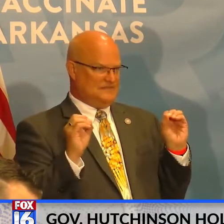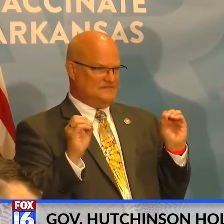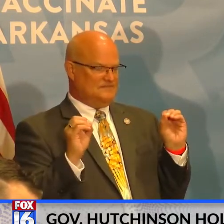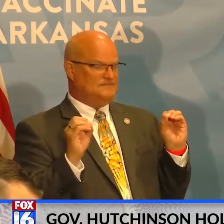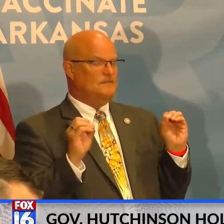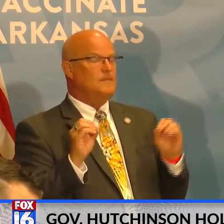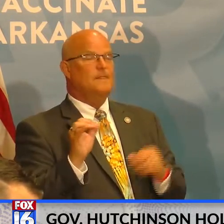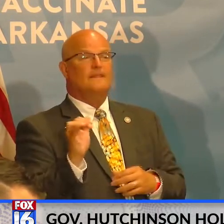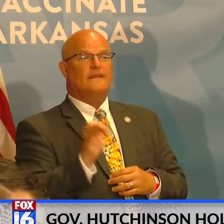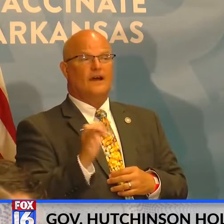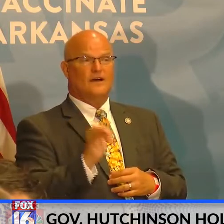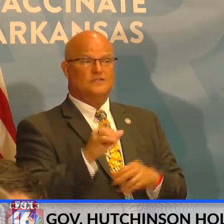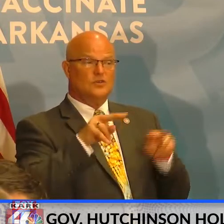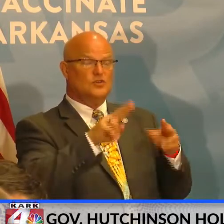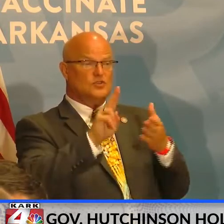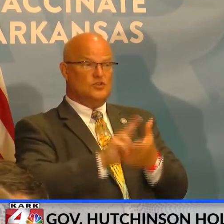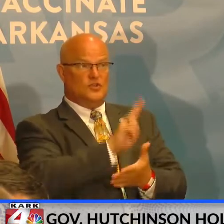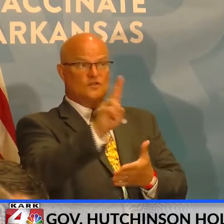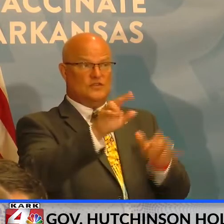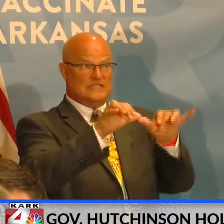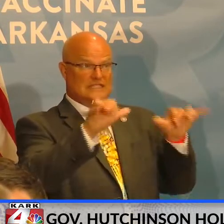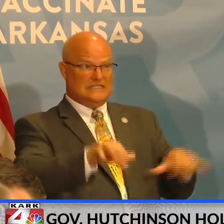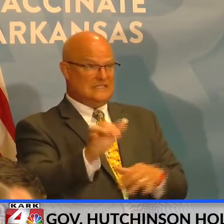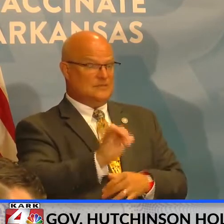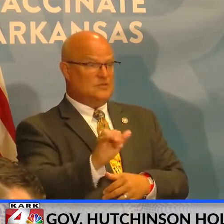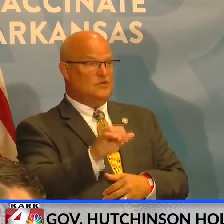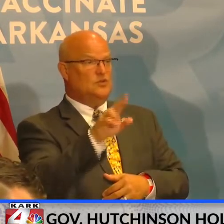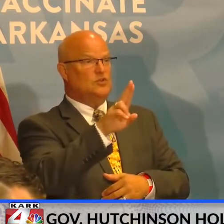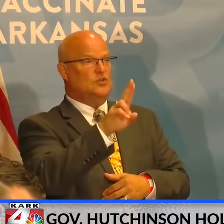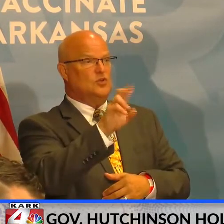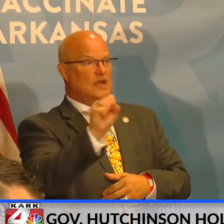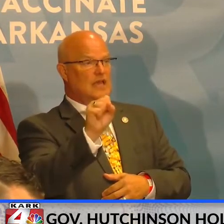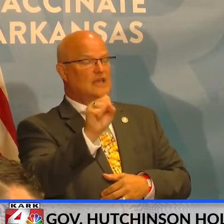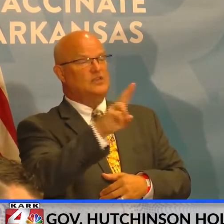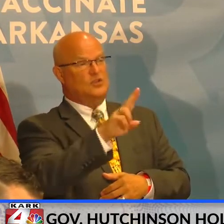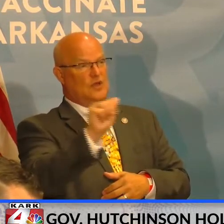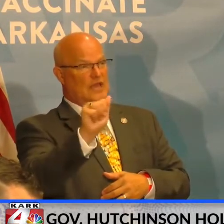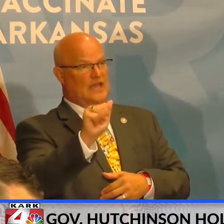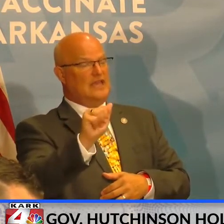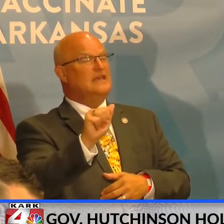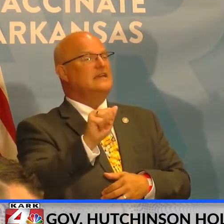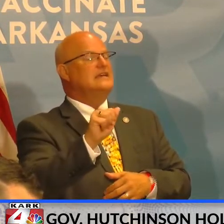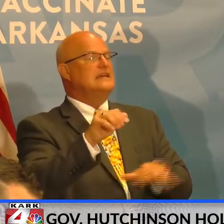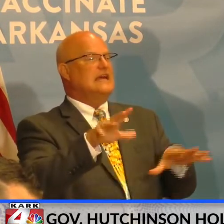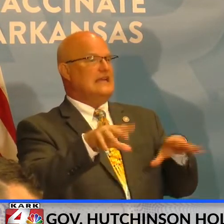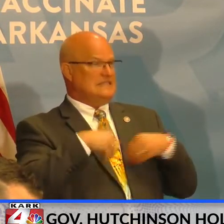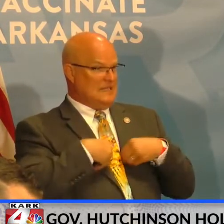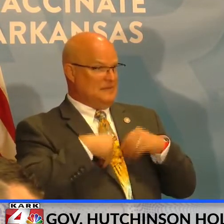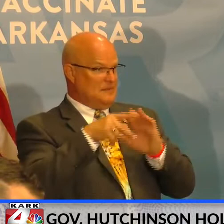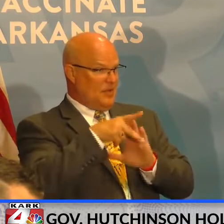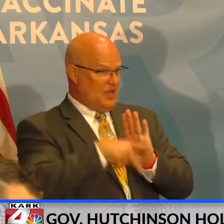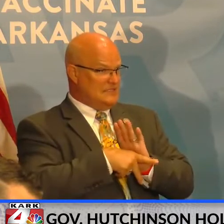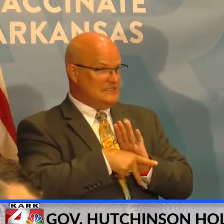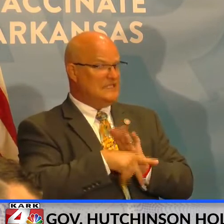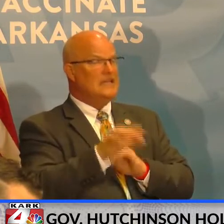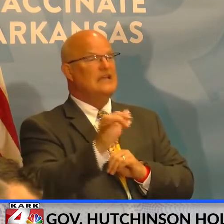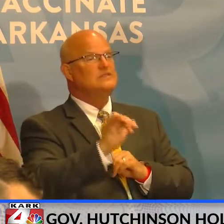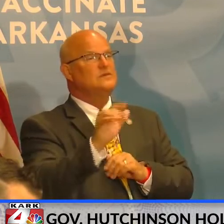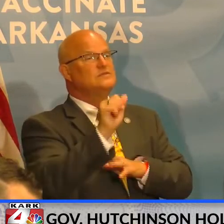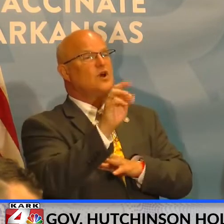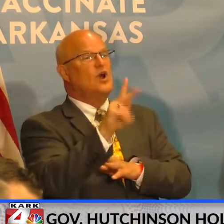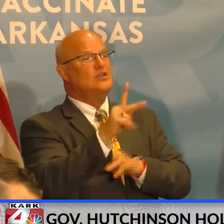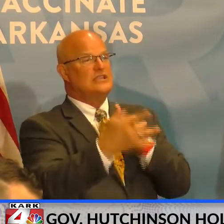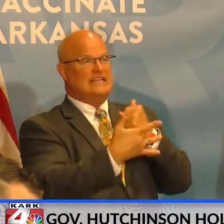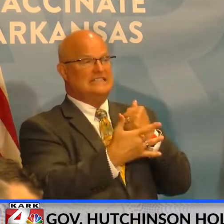looks at the university systems with the U of A and ASU systems adopting a mask policy, as well as Arkansas